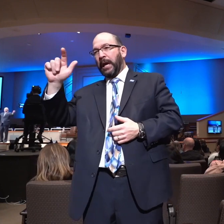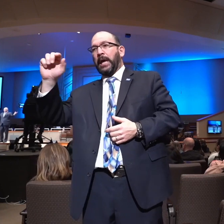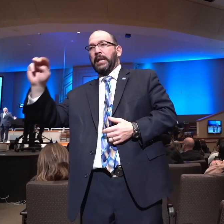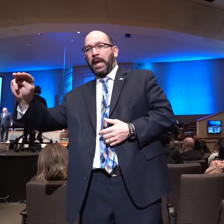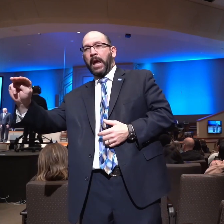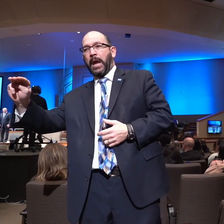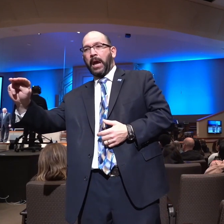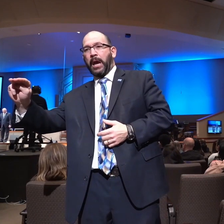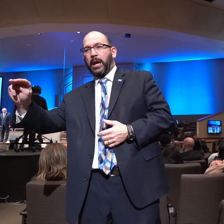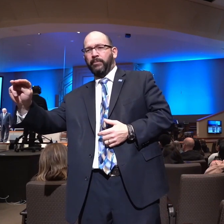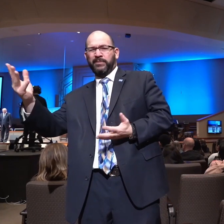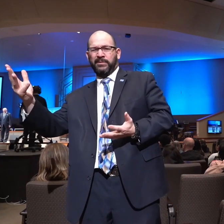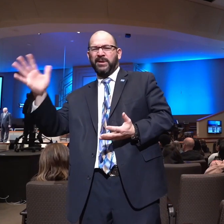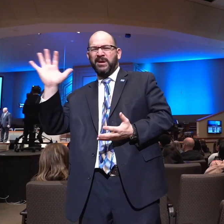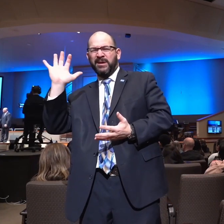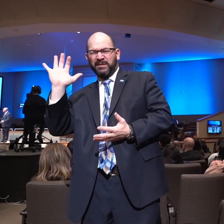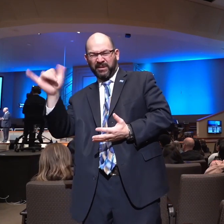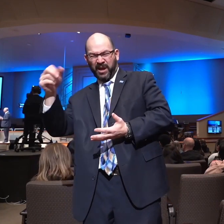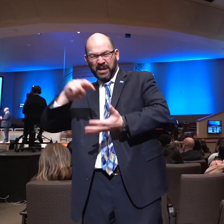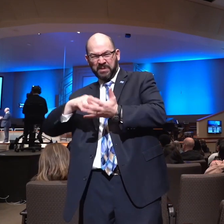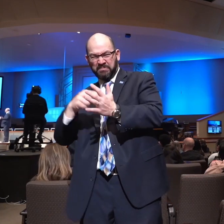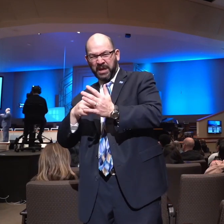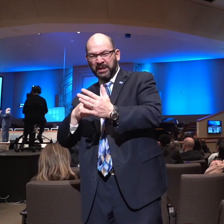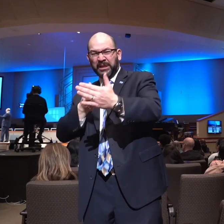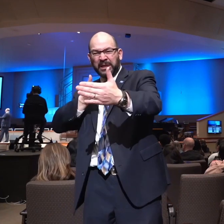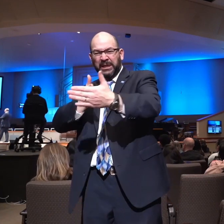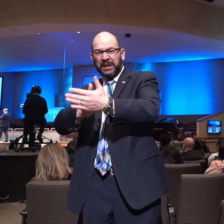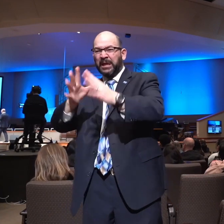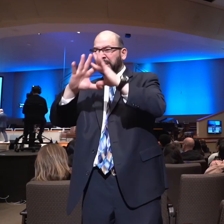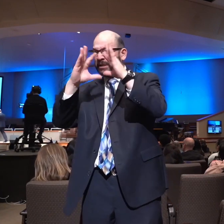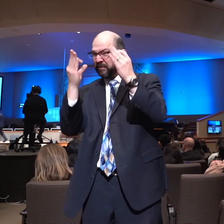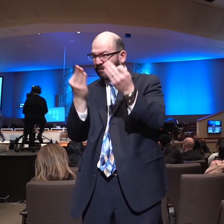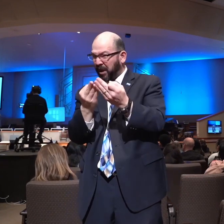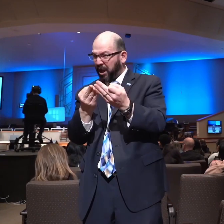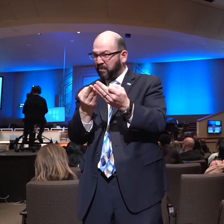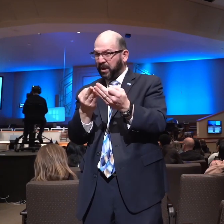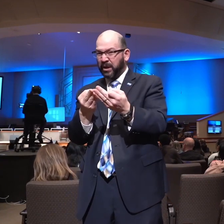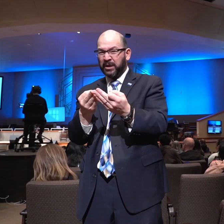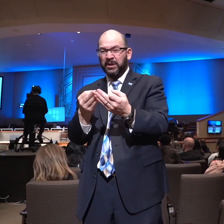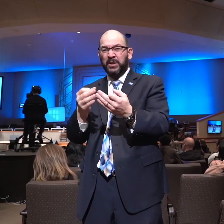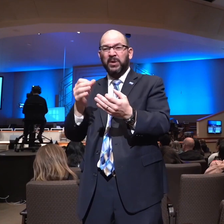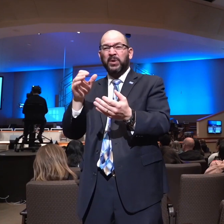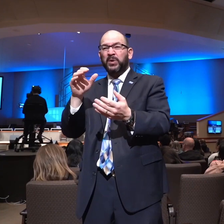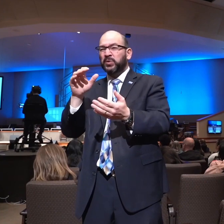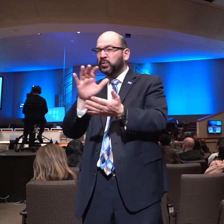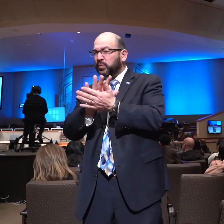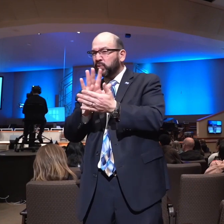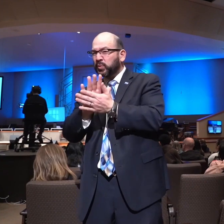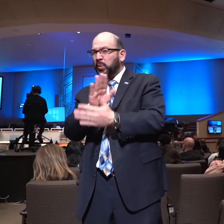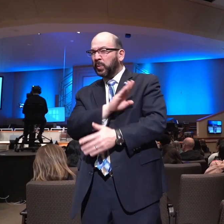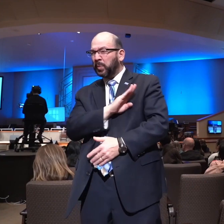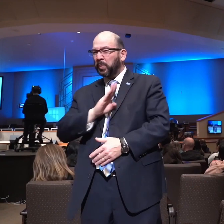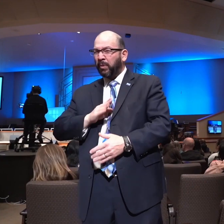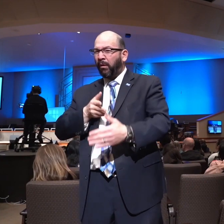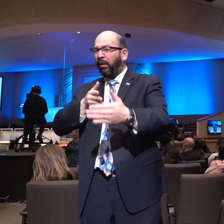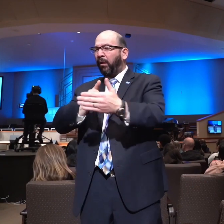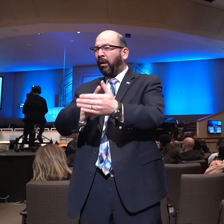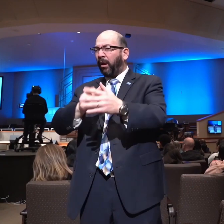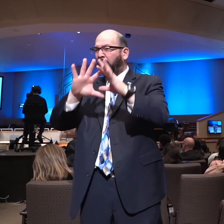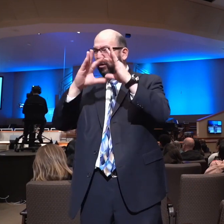of the nuclear family and such things and school boards are speaking out against it and Christian parents are saying, what is going on here? And the idea that